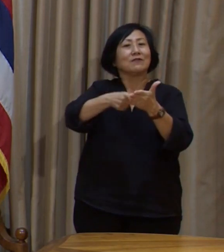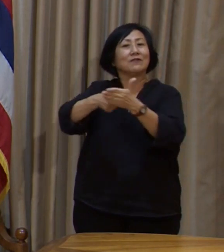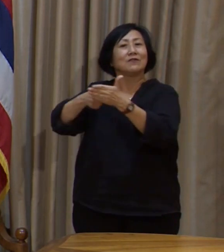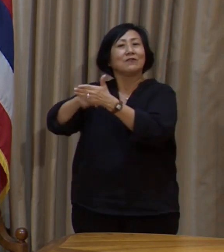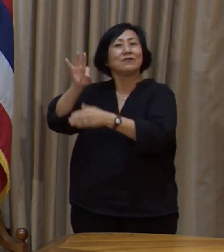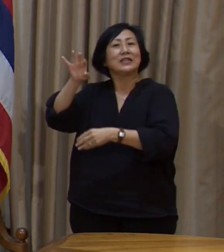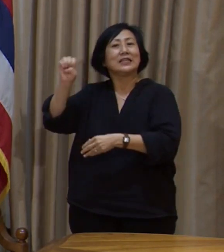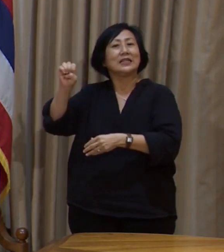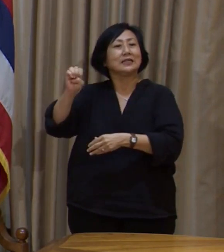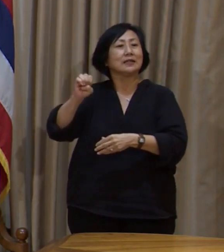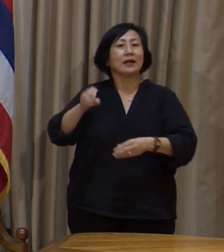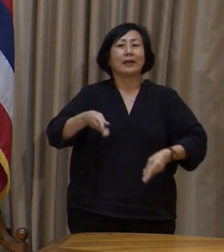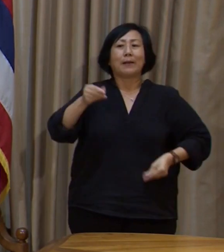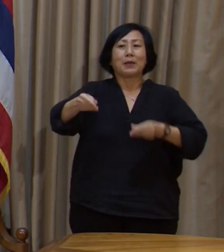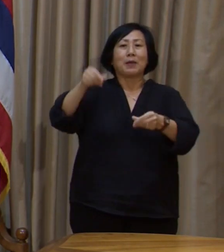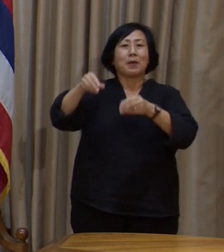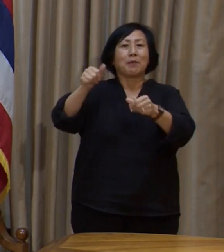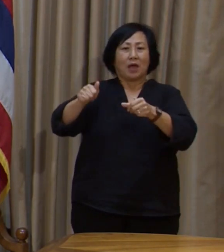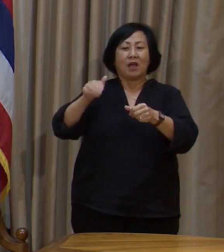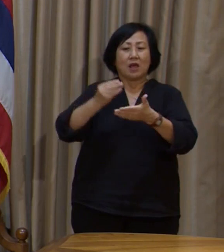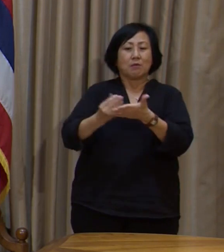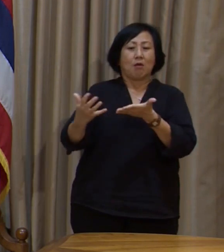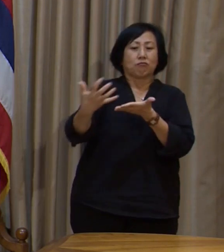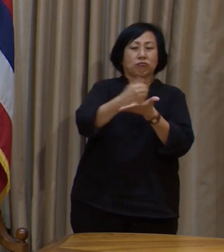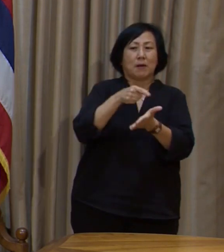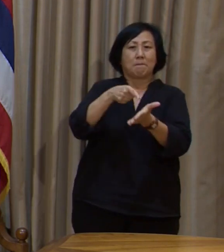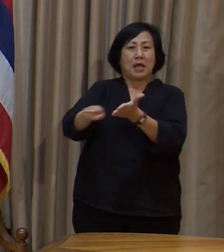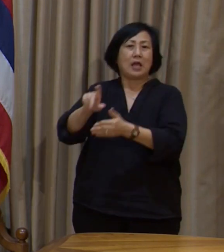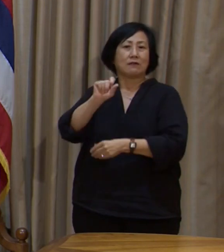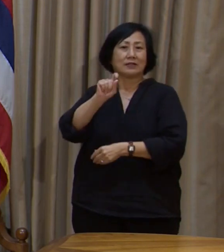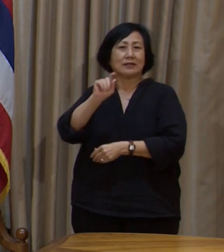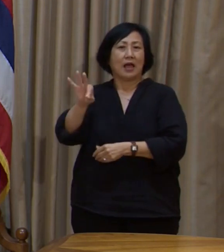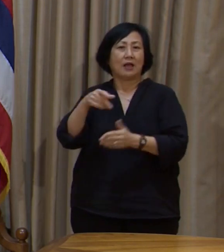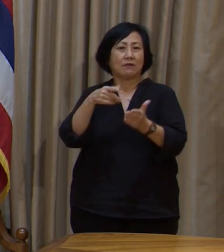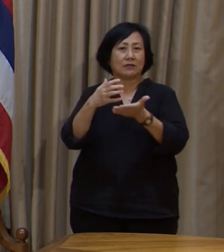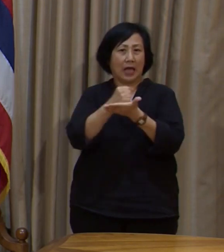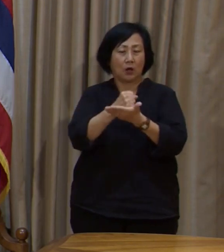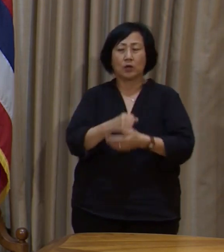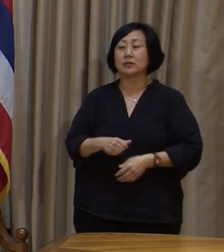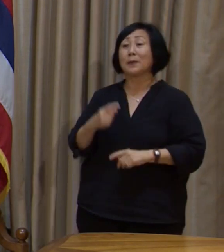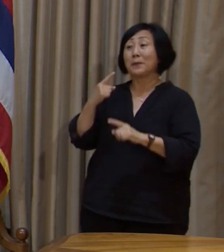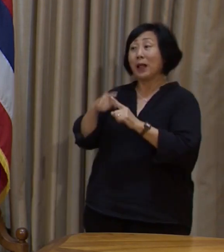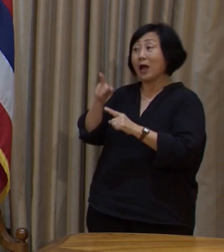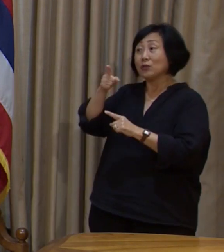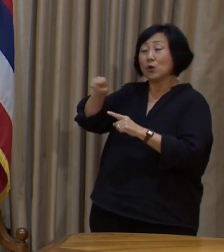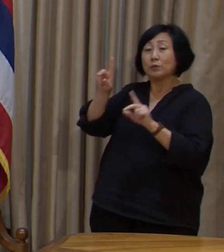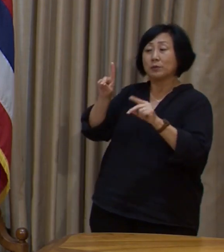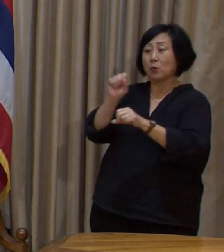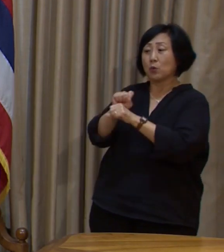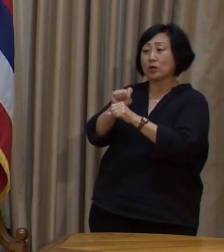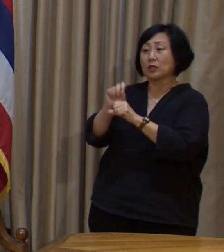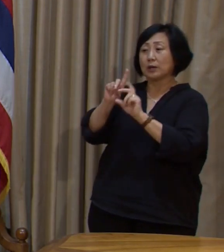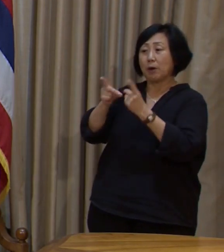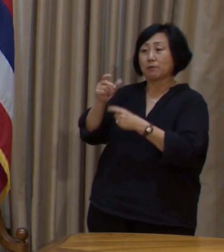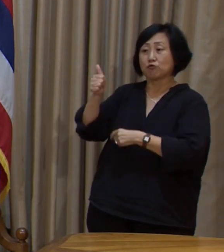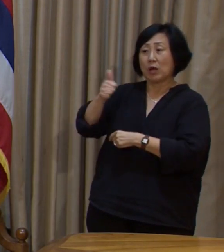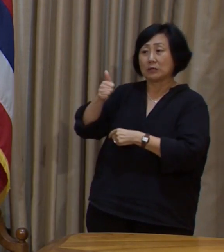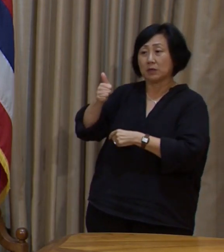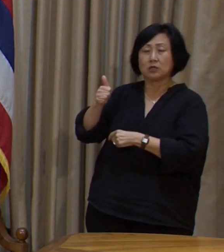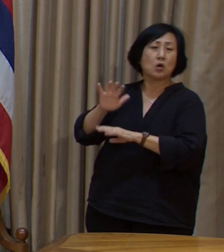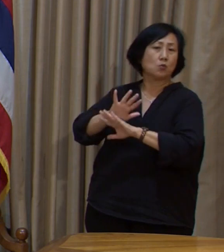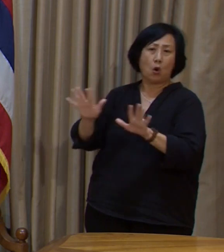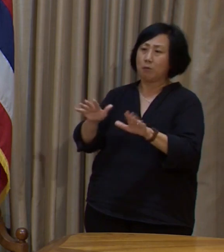stakeholders that they regulate. And those, all employees in the Department of Transportation,